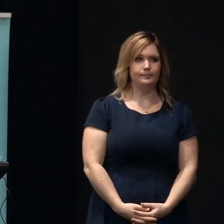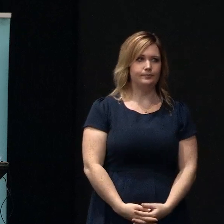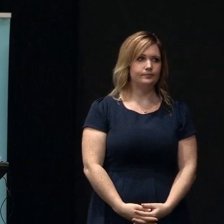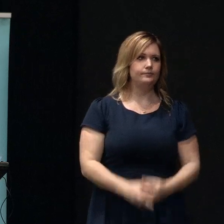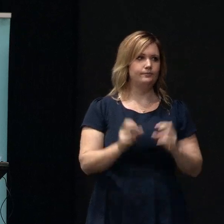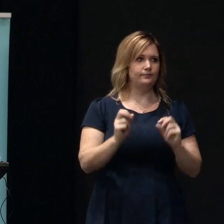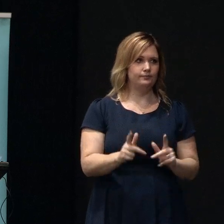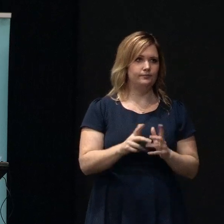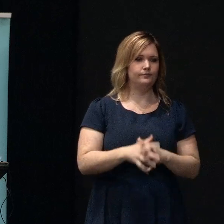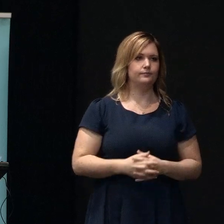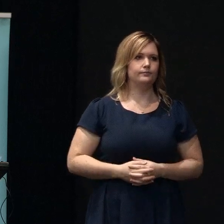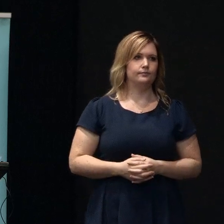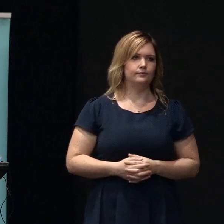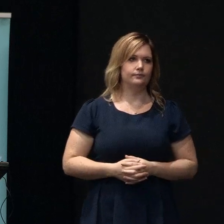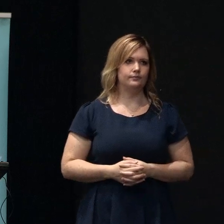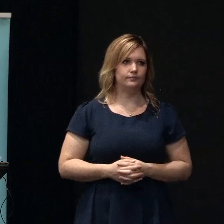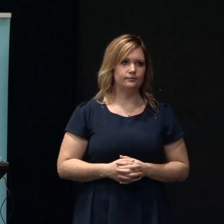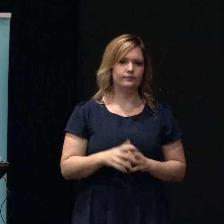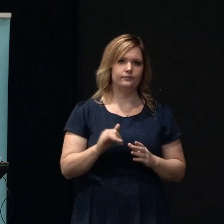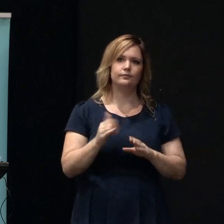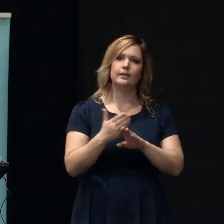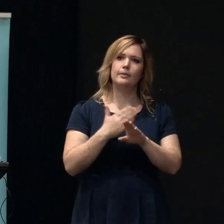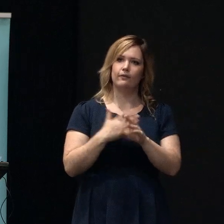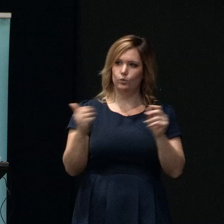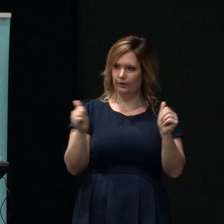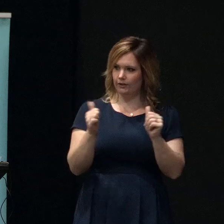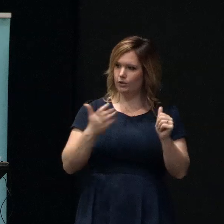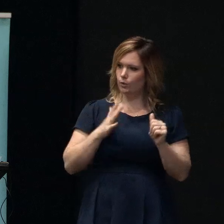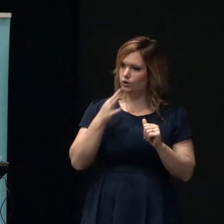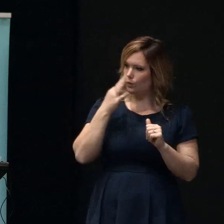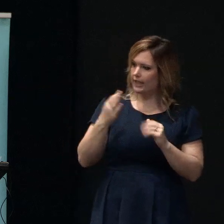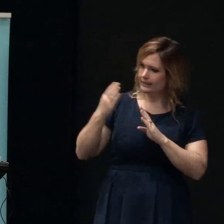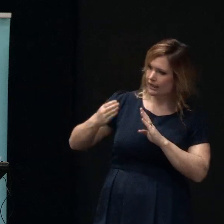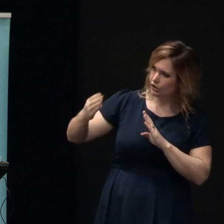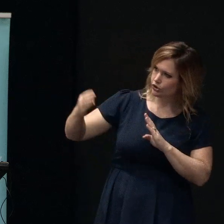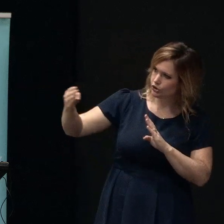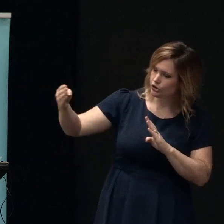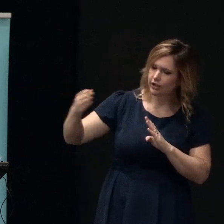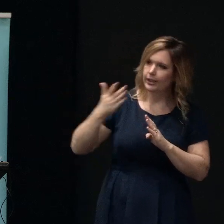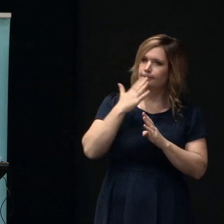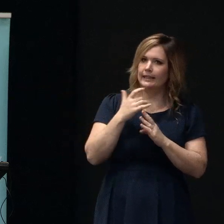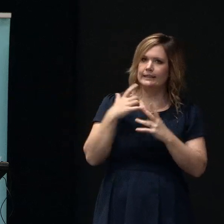all right so just before we wind up I'll just ask each of our panel members just to sum up I think really